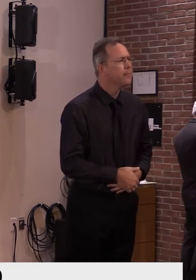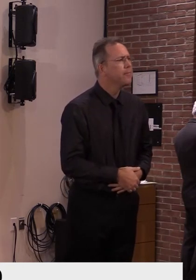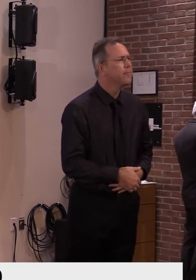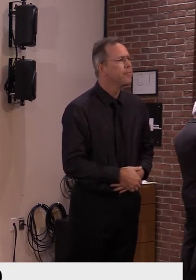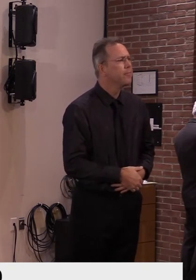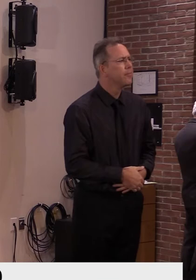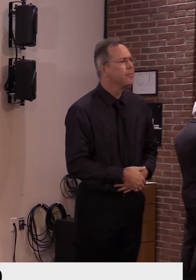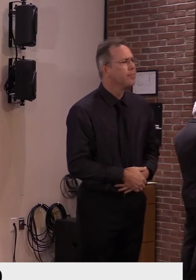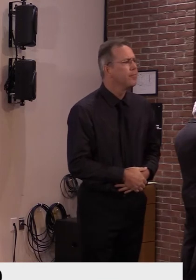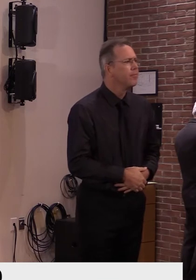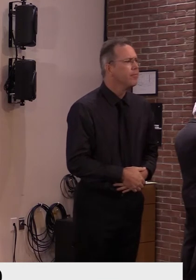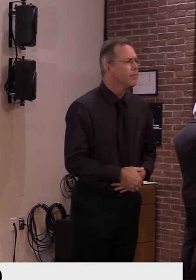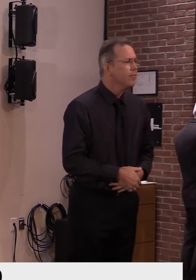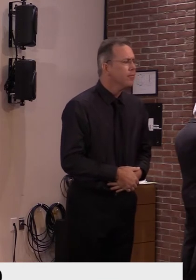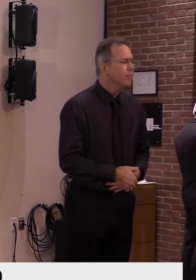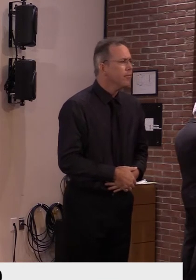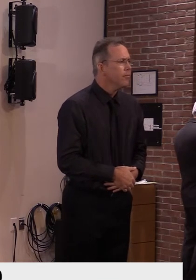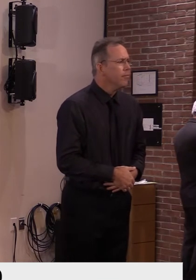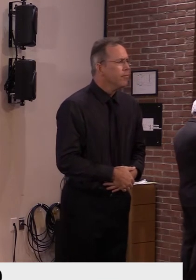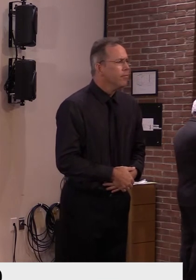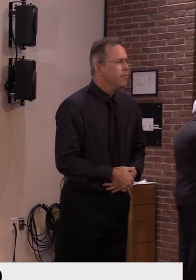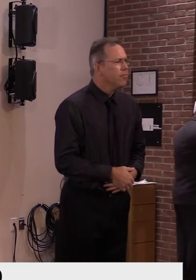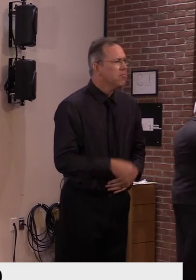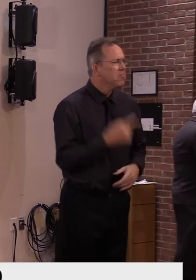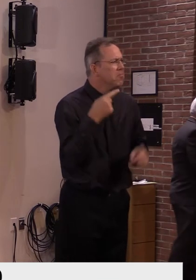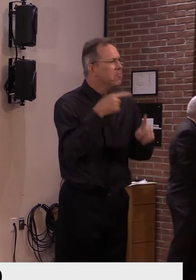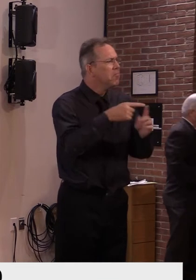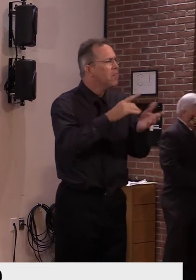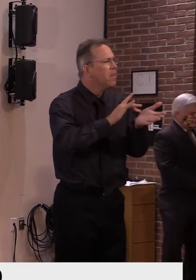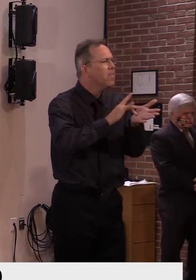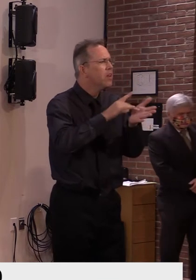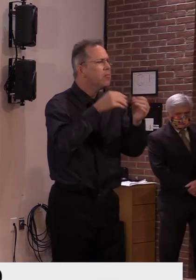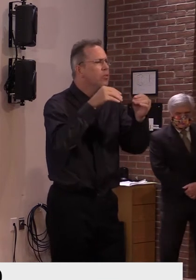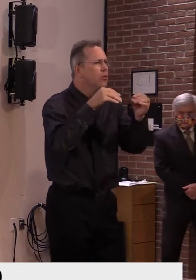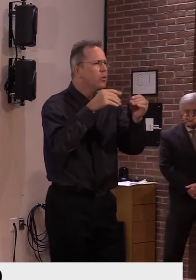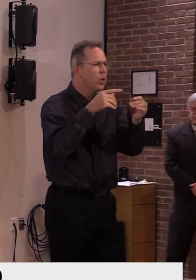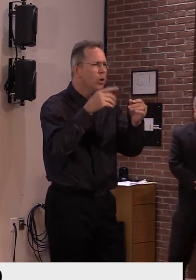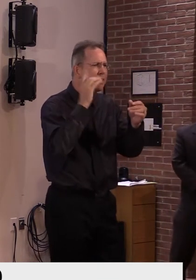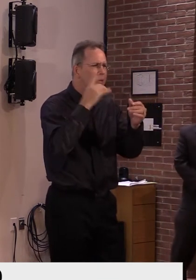new partnerships in the work between private pharmacies and, uh, the state-owned tenants?